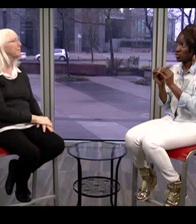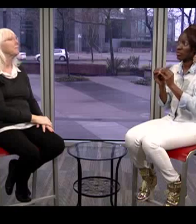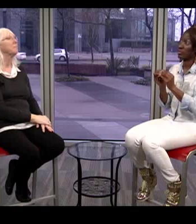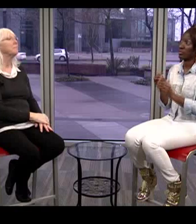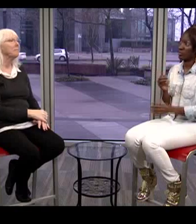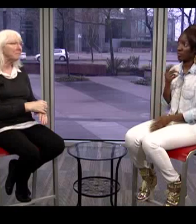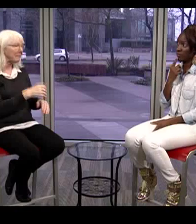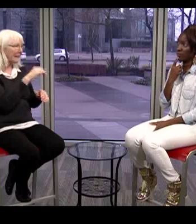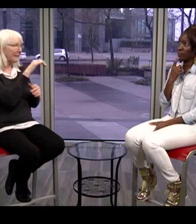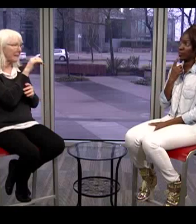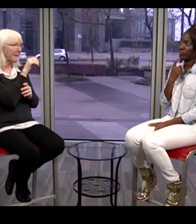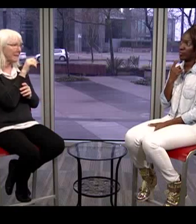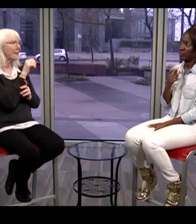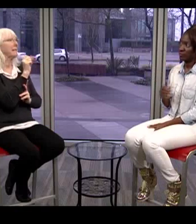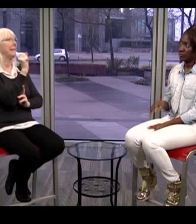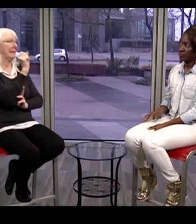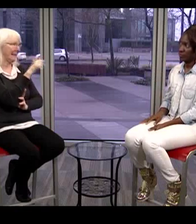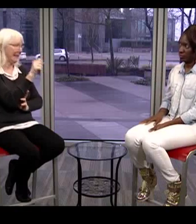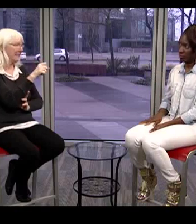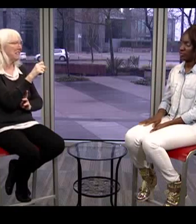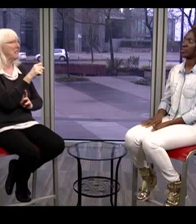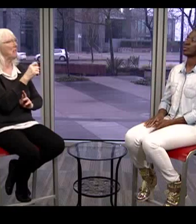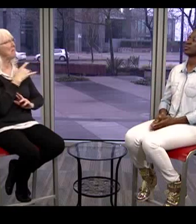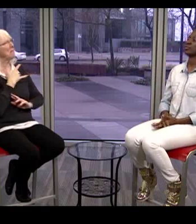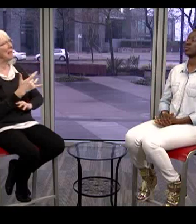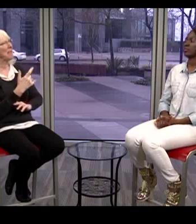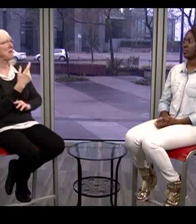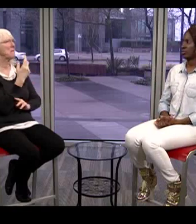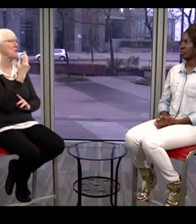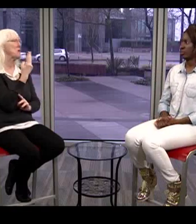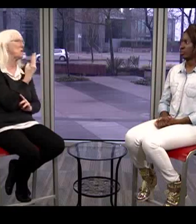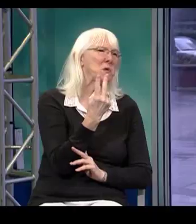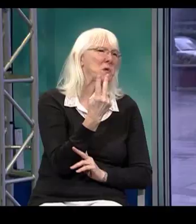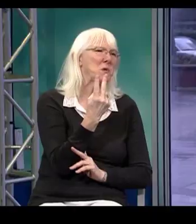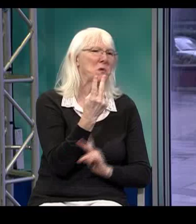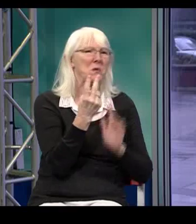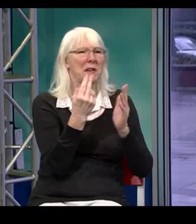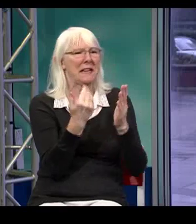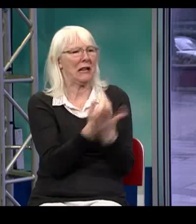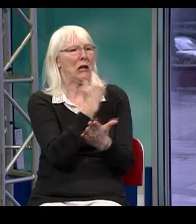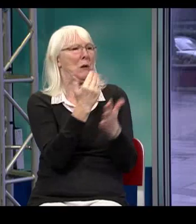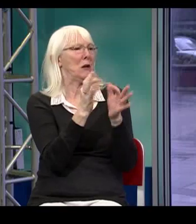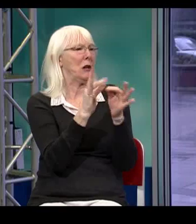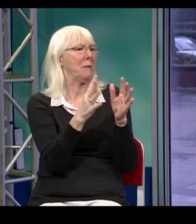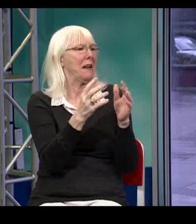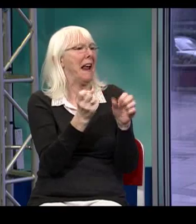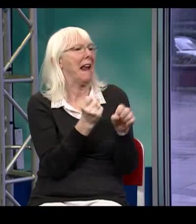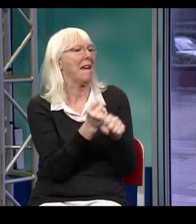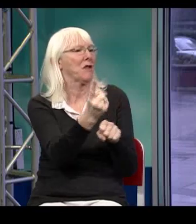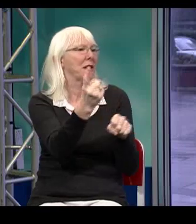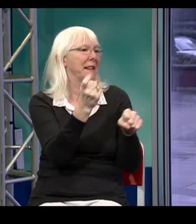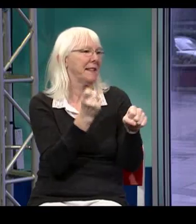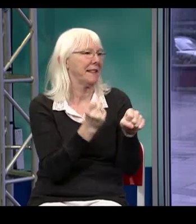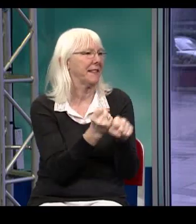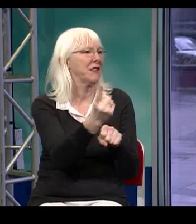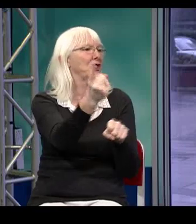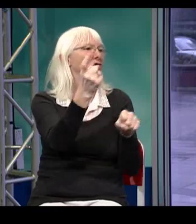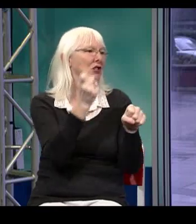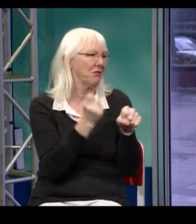That's not too bad. Are there going to be more coming on board? Absolutely. We usually have about, every year, about two